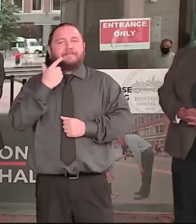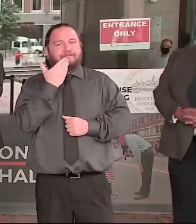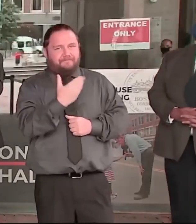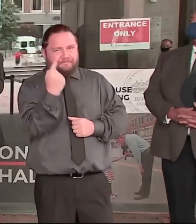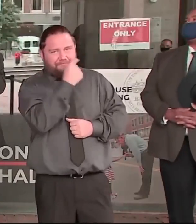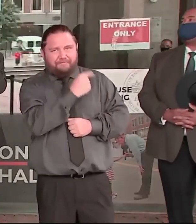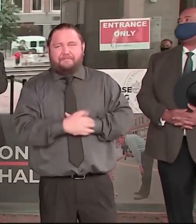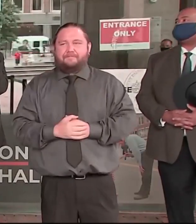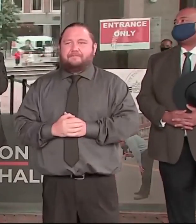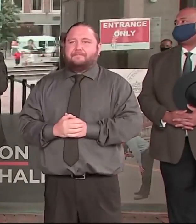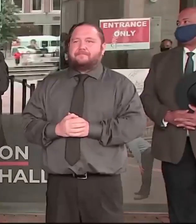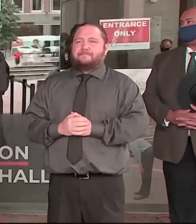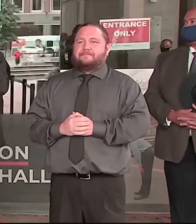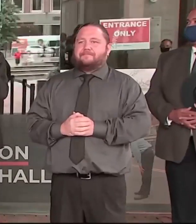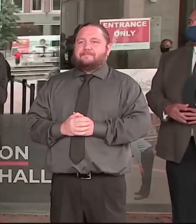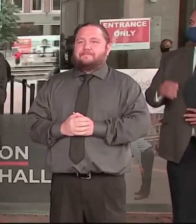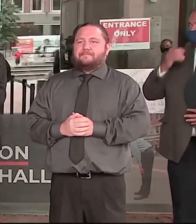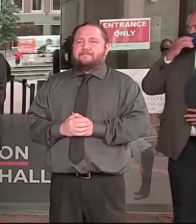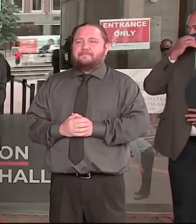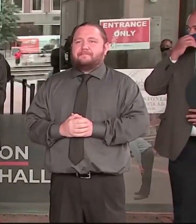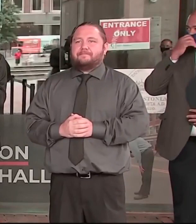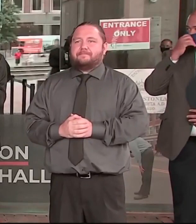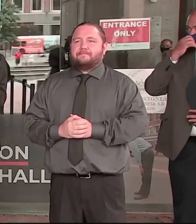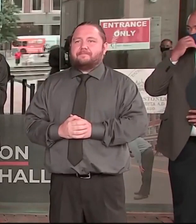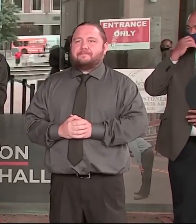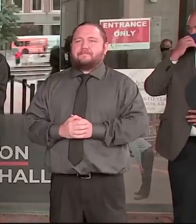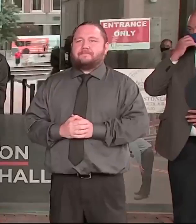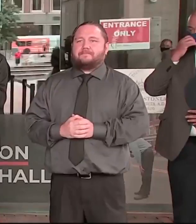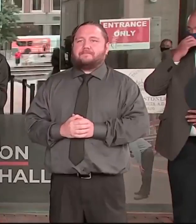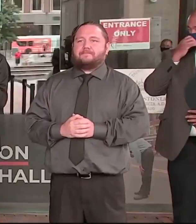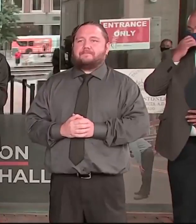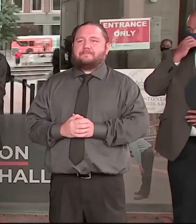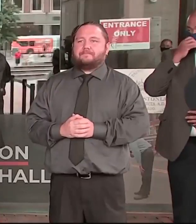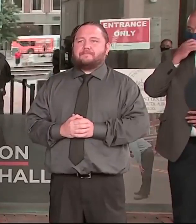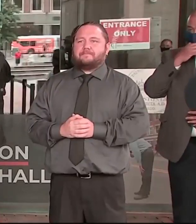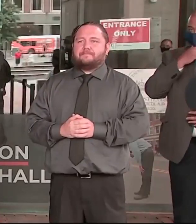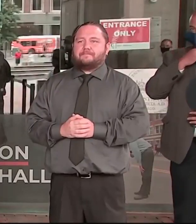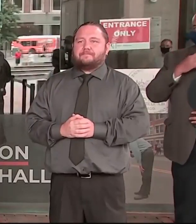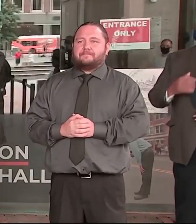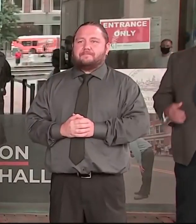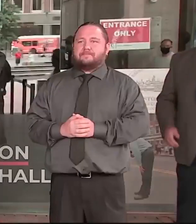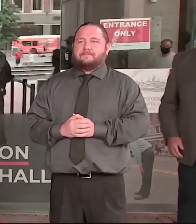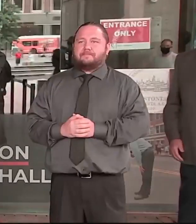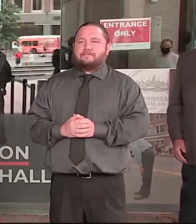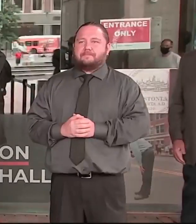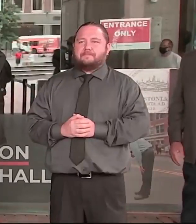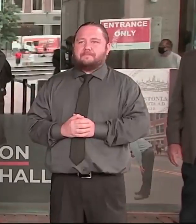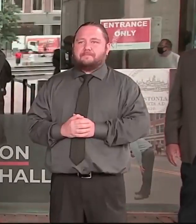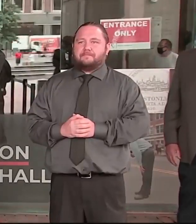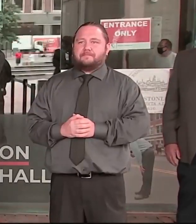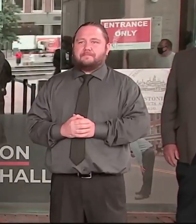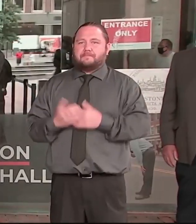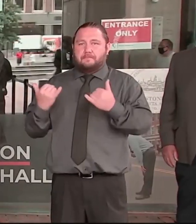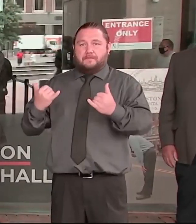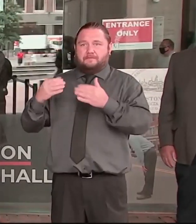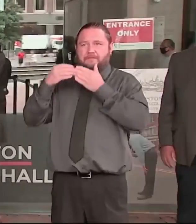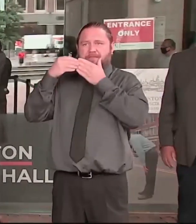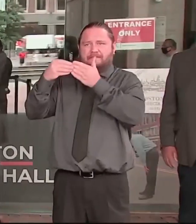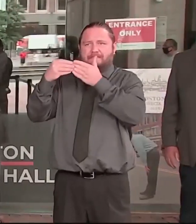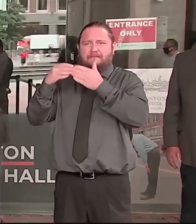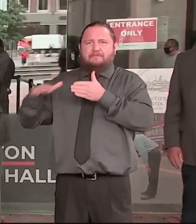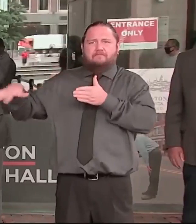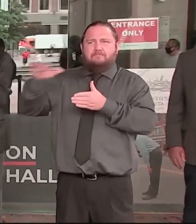It's this kind of leadership that takes our whole city working together. This has to be a truly collective effort